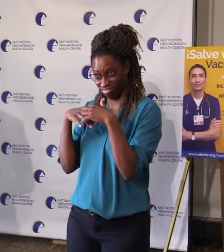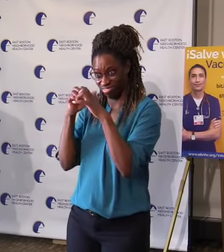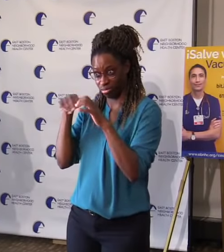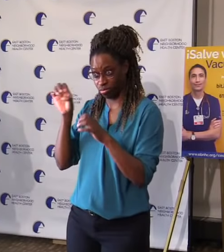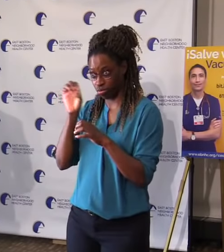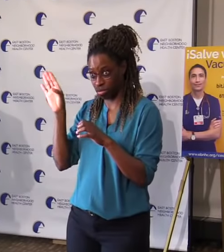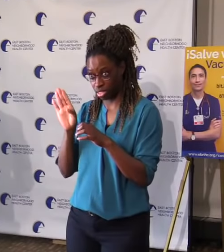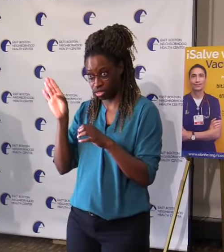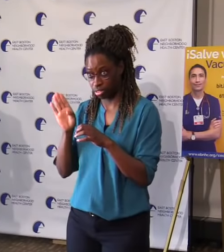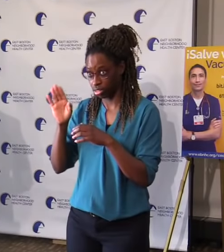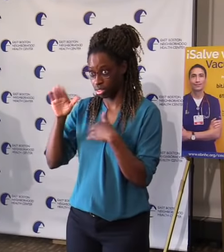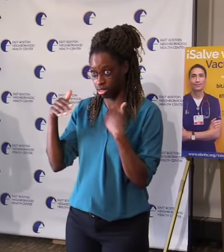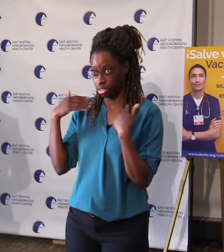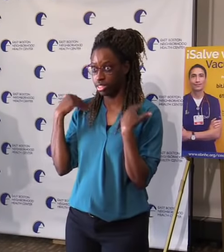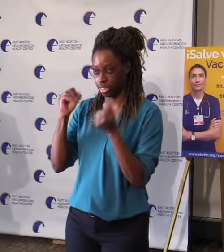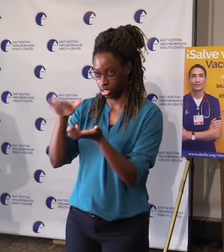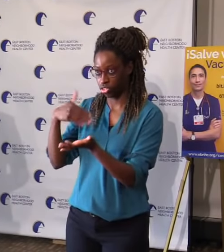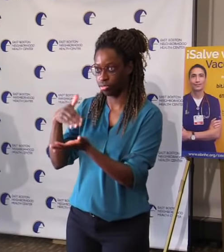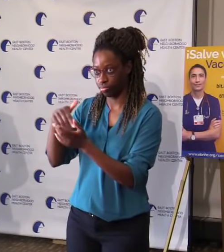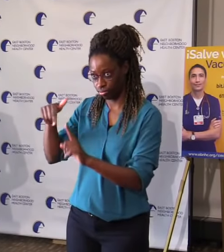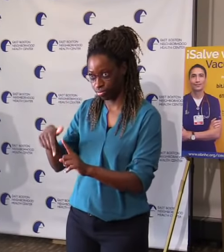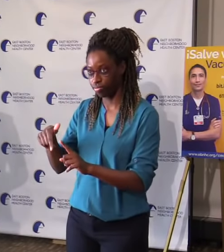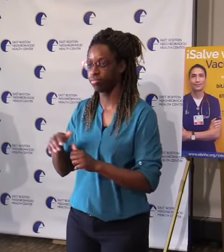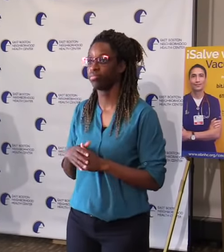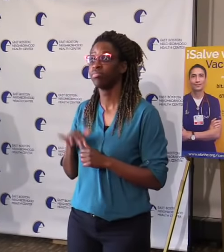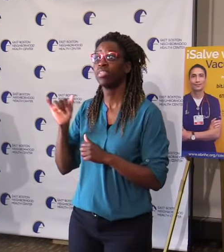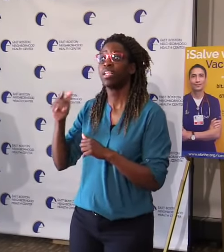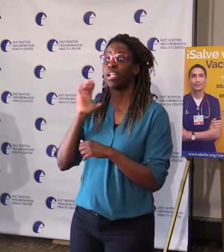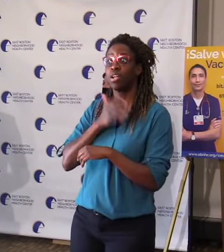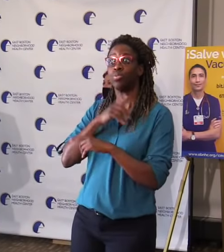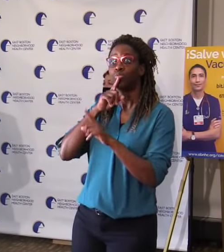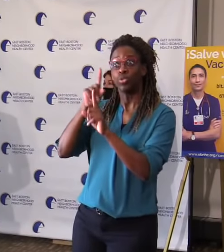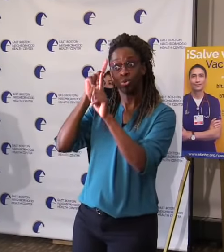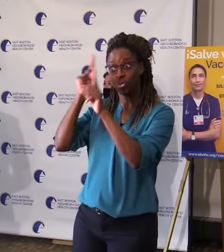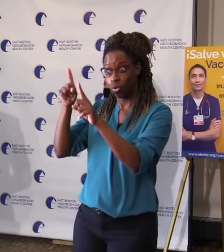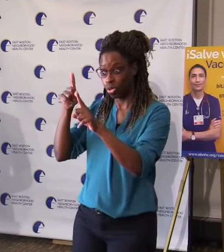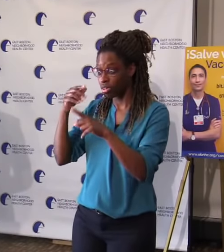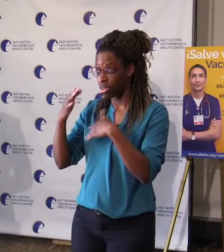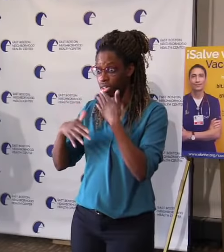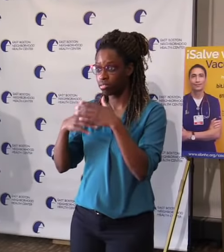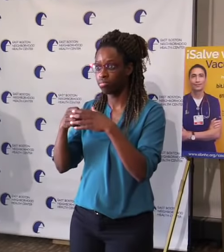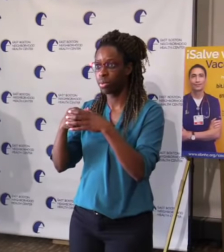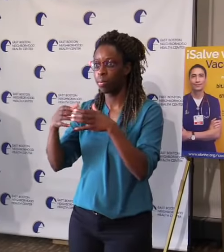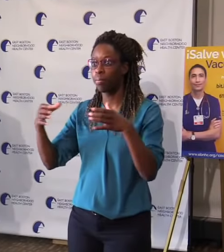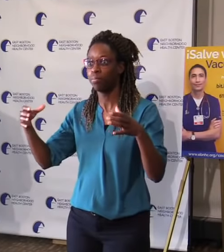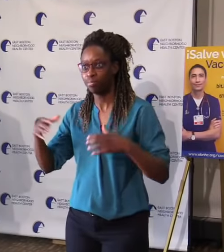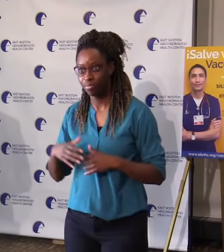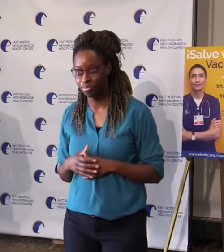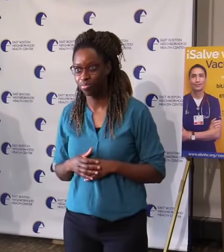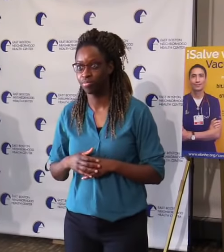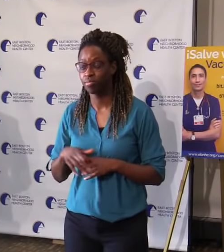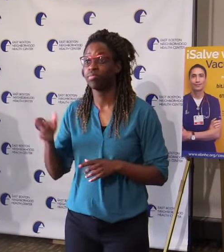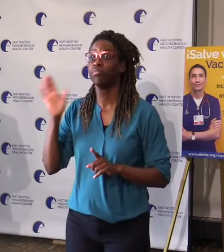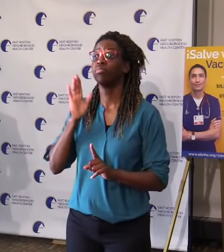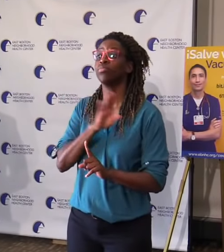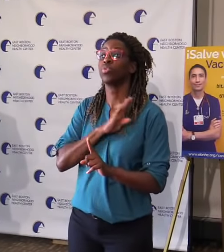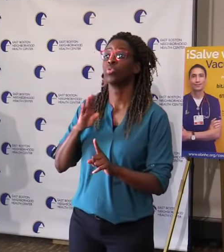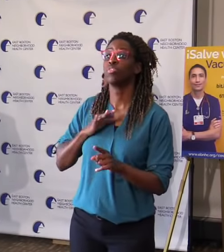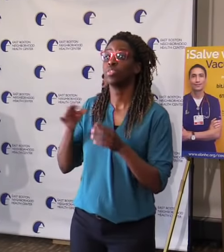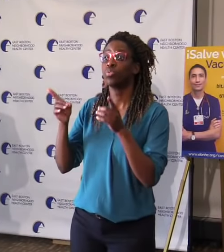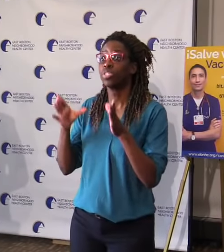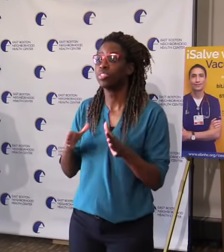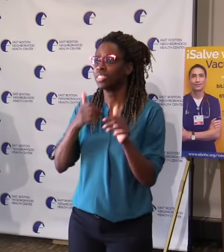mission today is still founded on this commitment. We are guided by a board of directors who are patients of the health center.